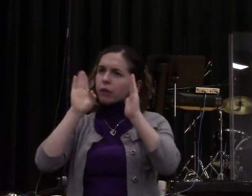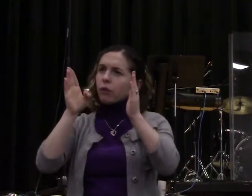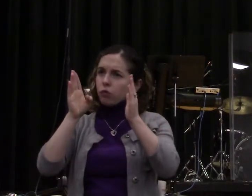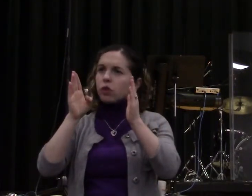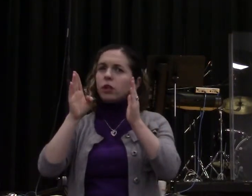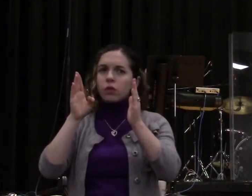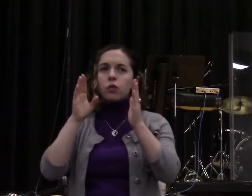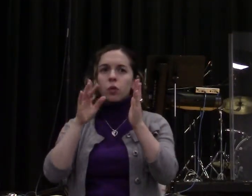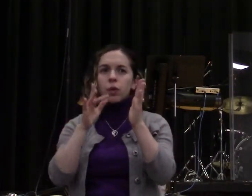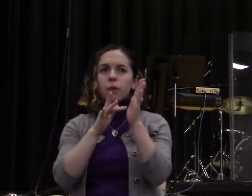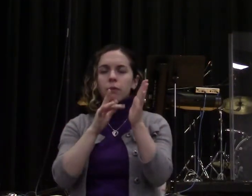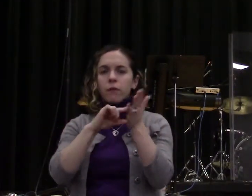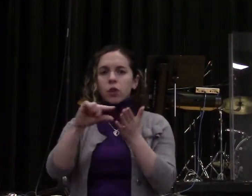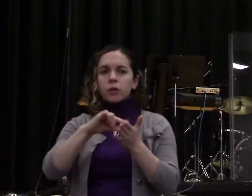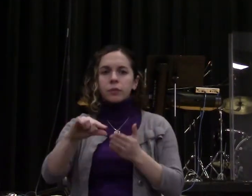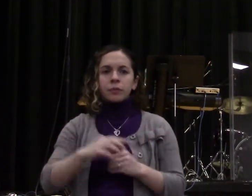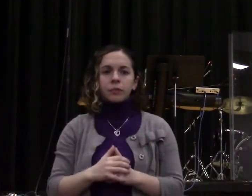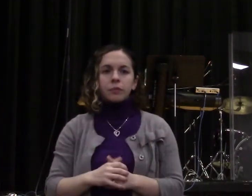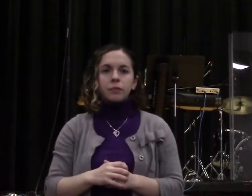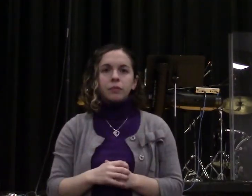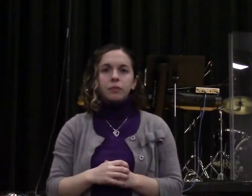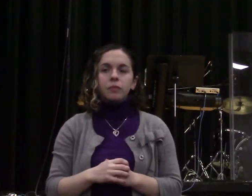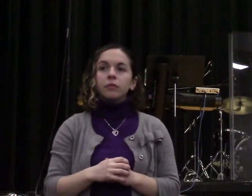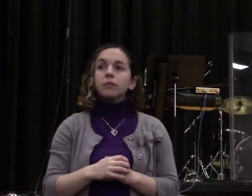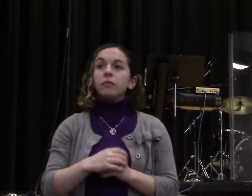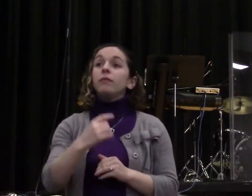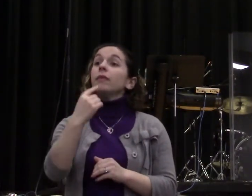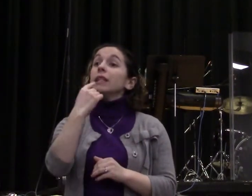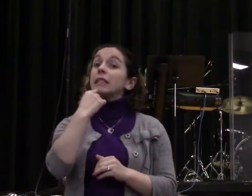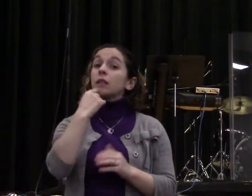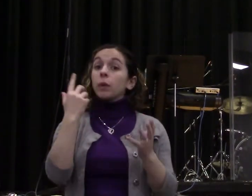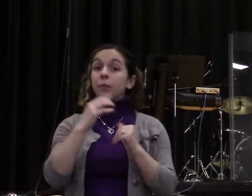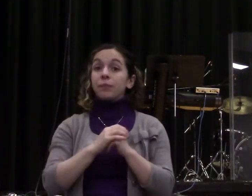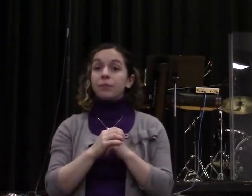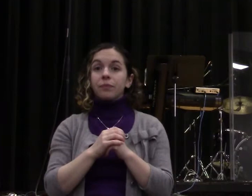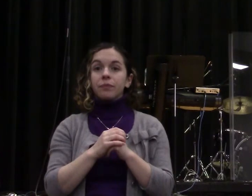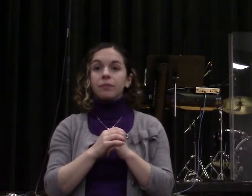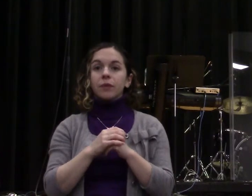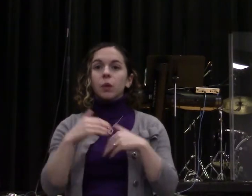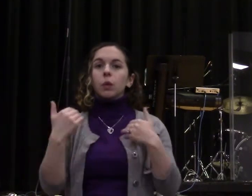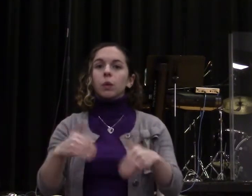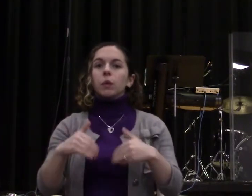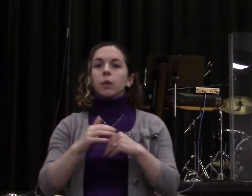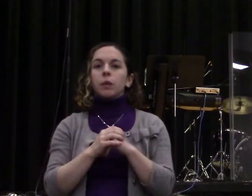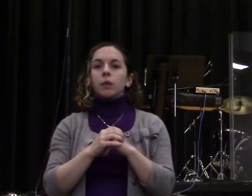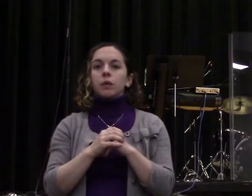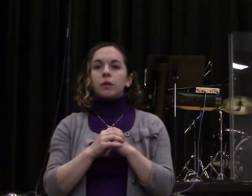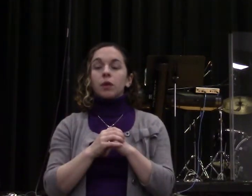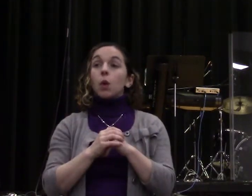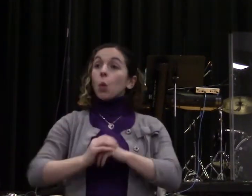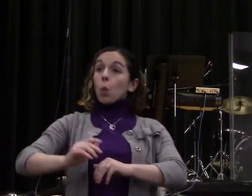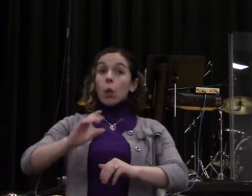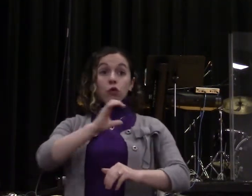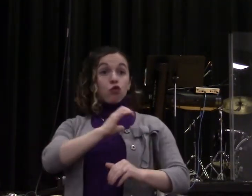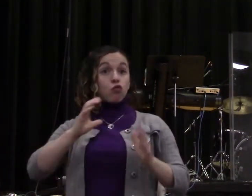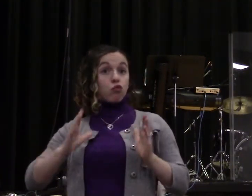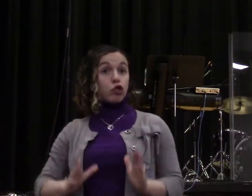represented in the scripture. It says, Behold, how good and pleasant it is for brothers to